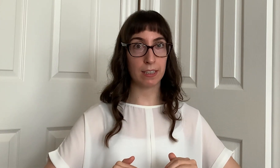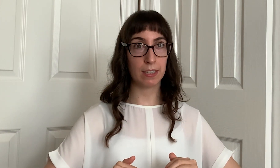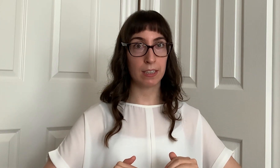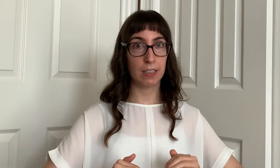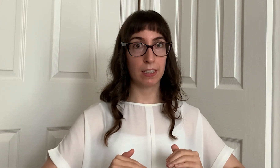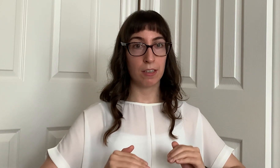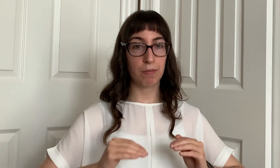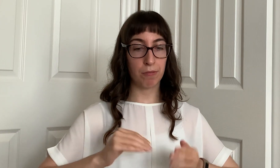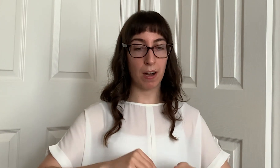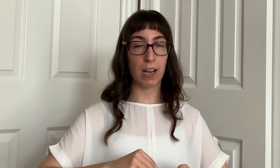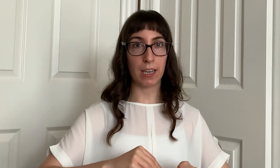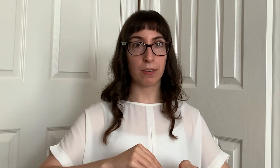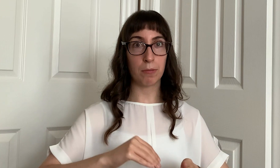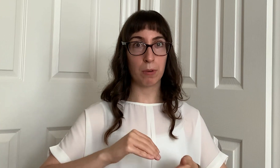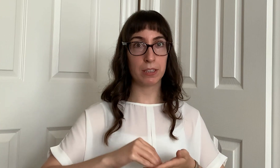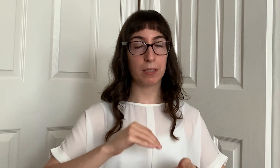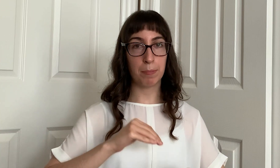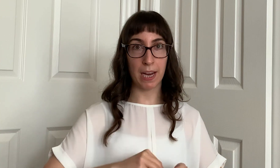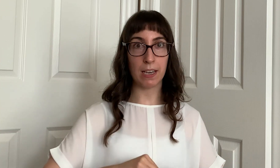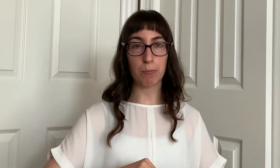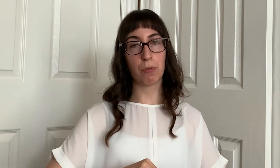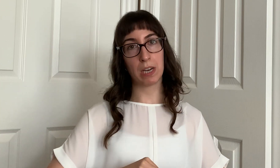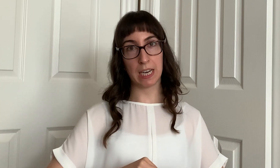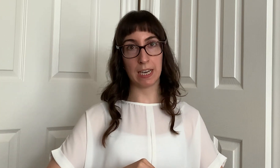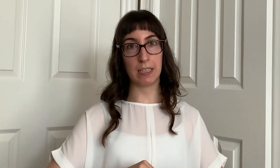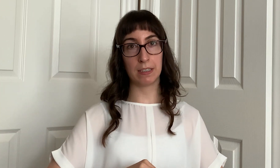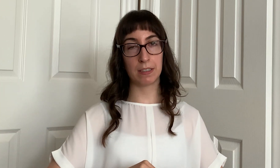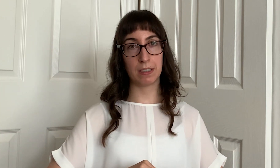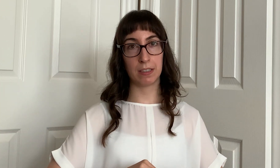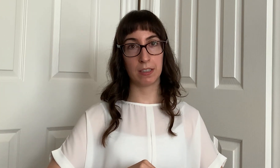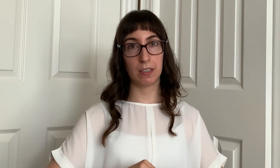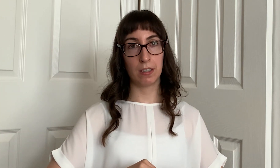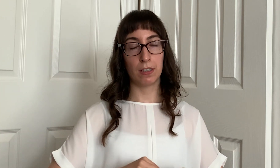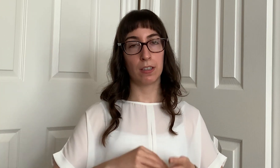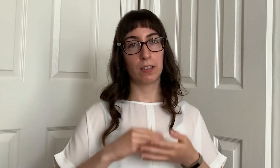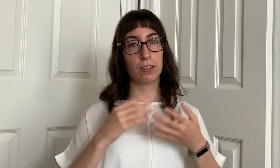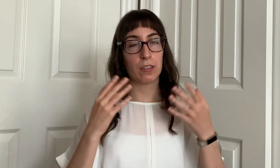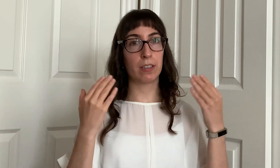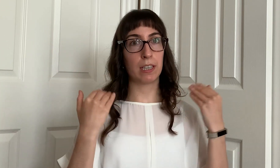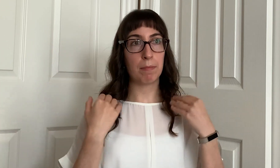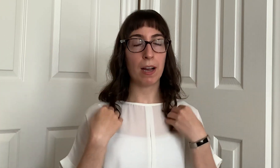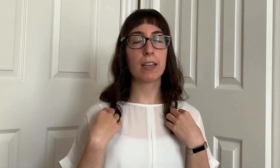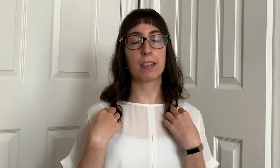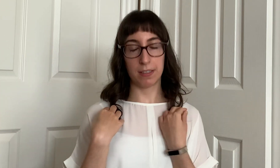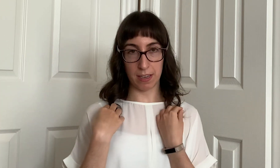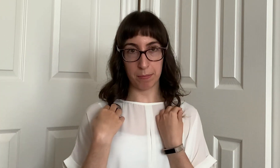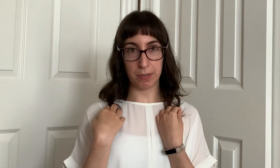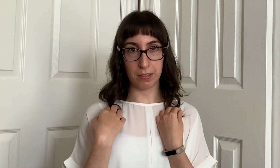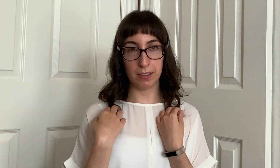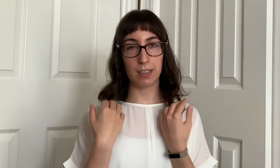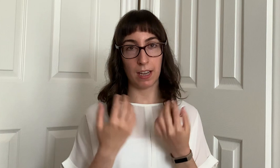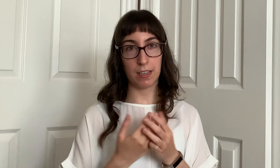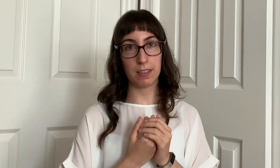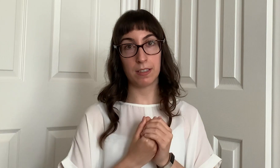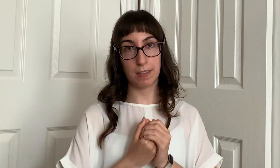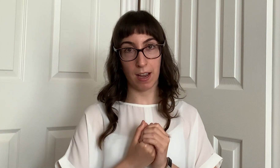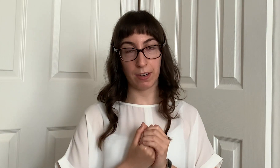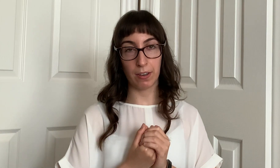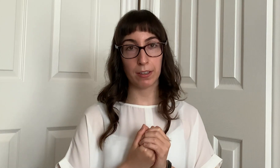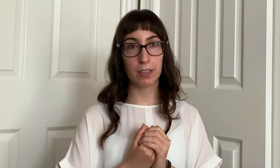find what the pain point is so in my example as a designer